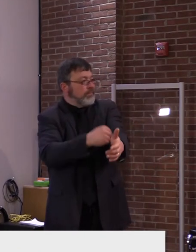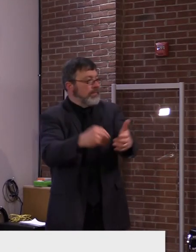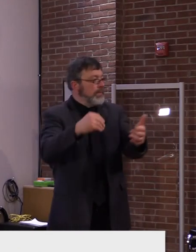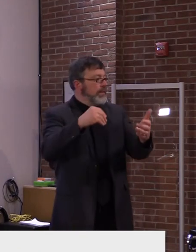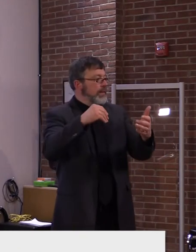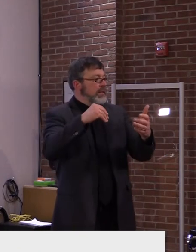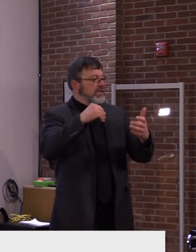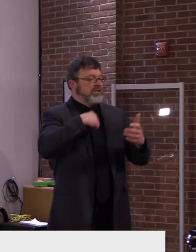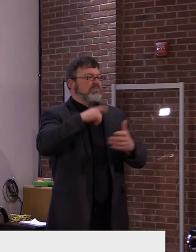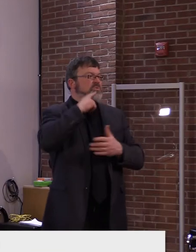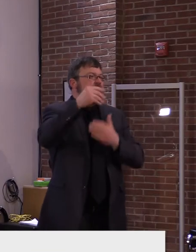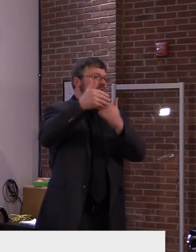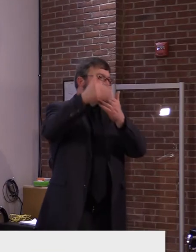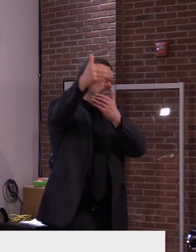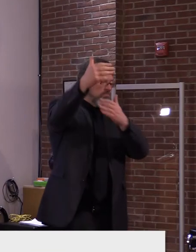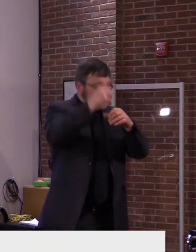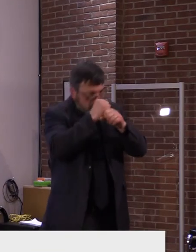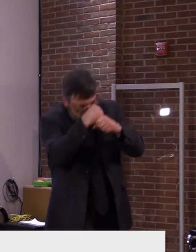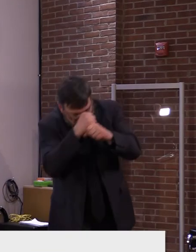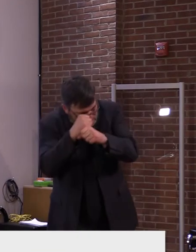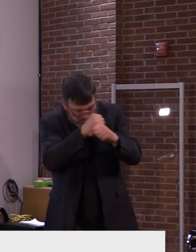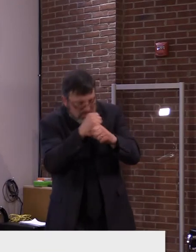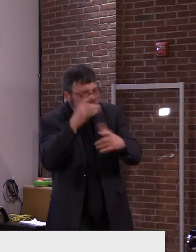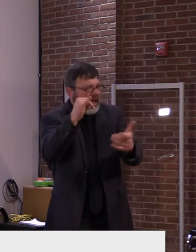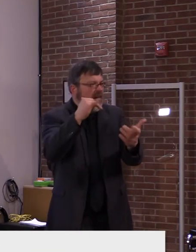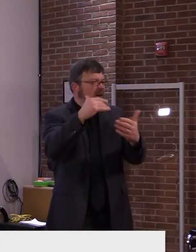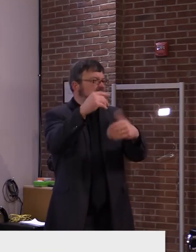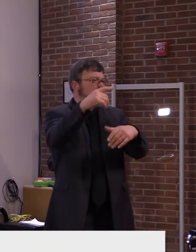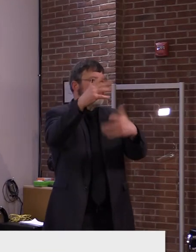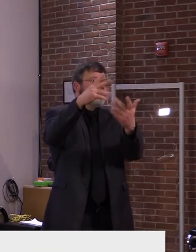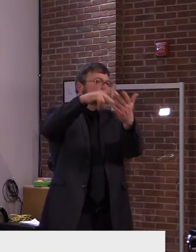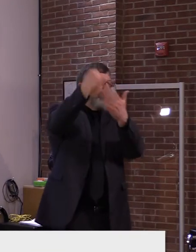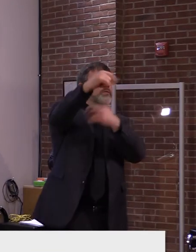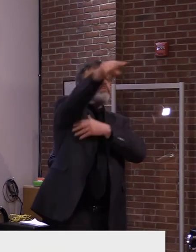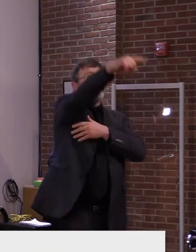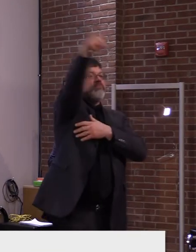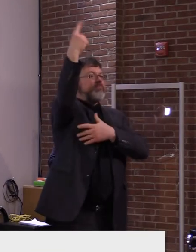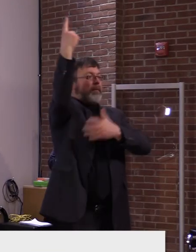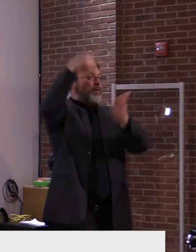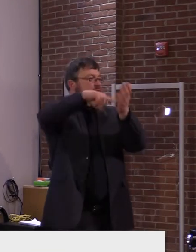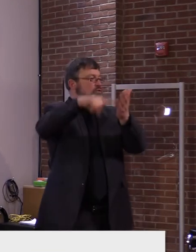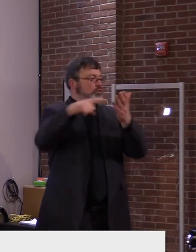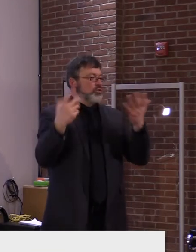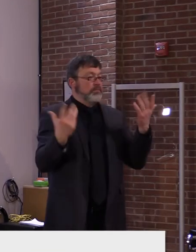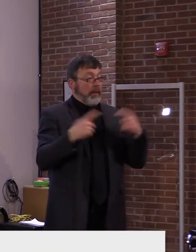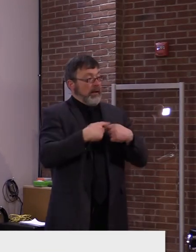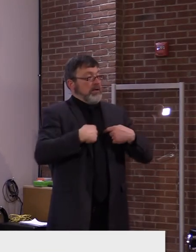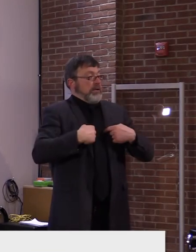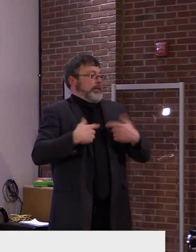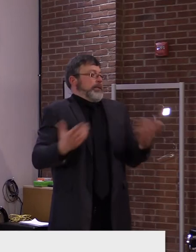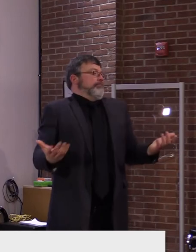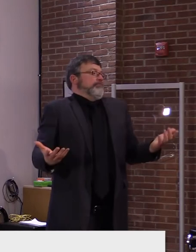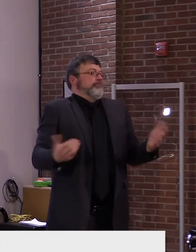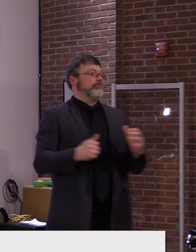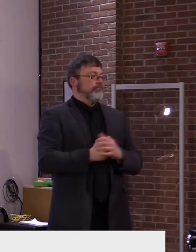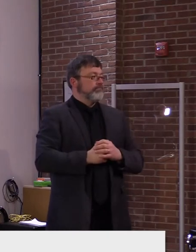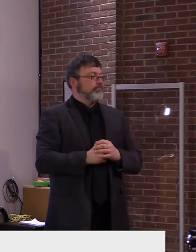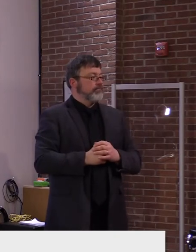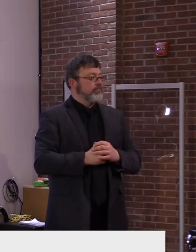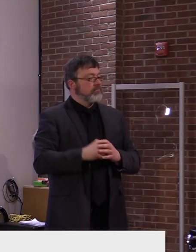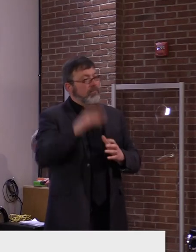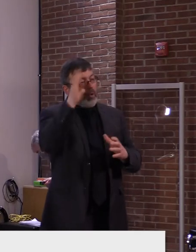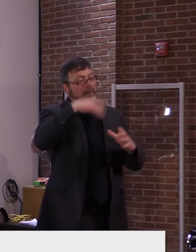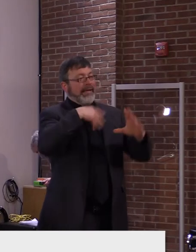of the trials, but we don't have any real insight into that just yet. So I hope with that sort of lengthy answer, I